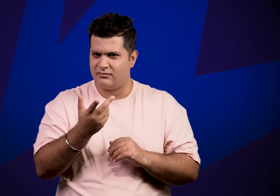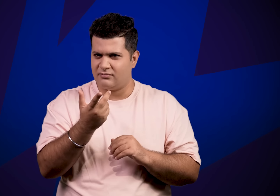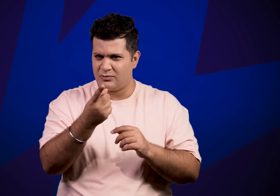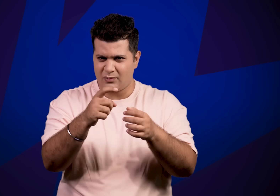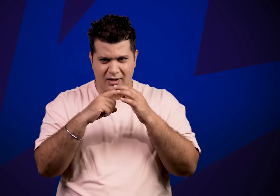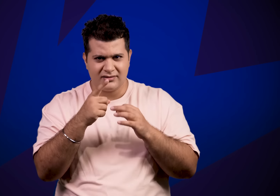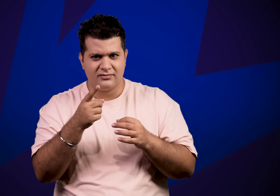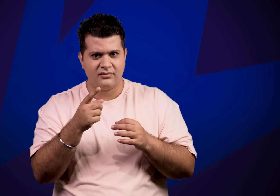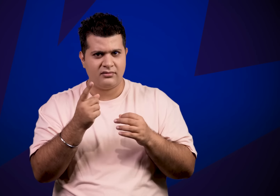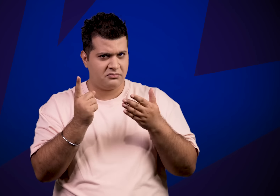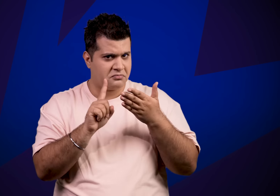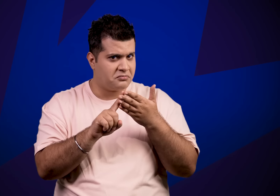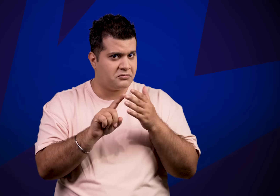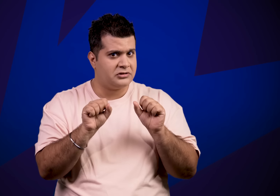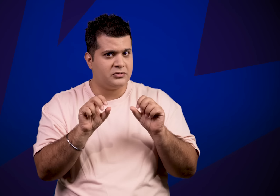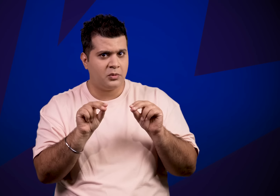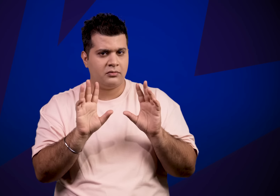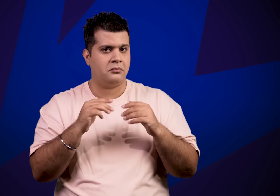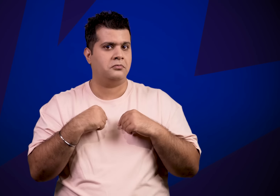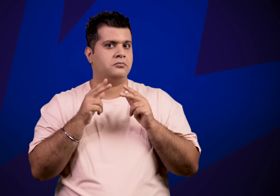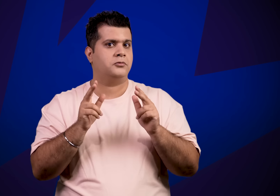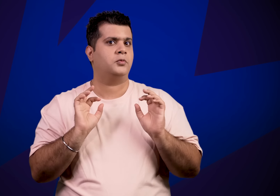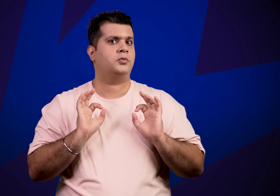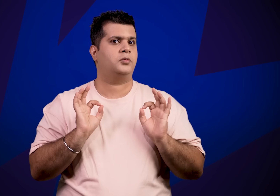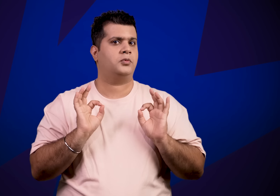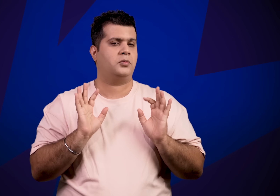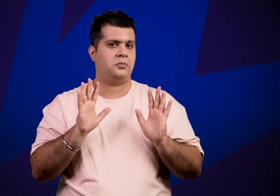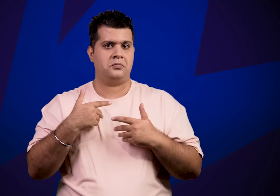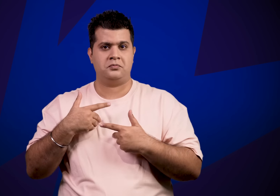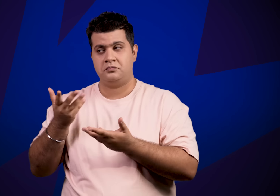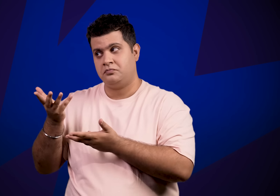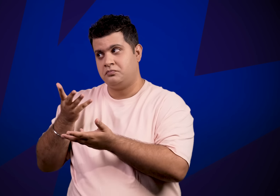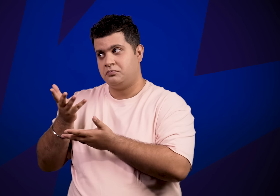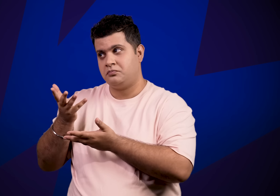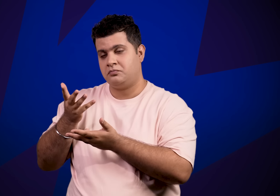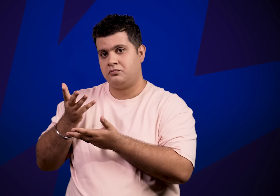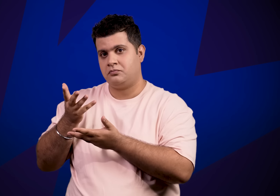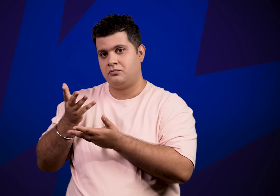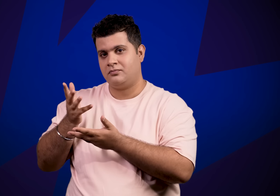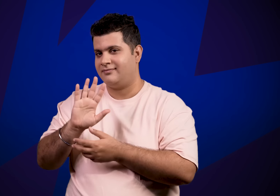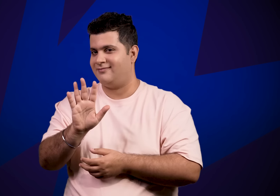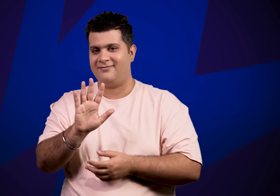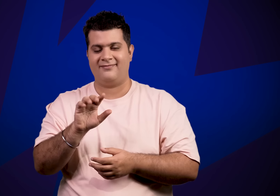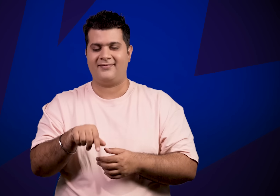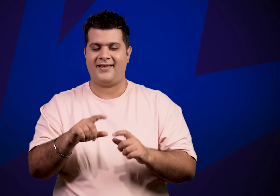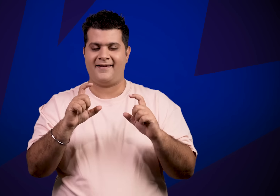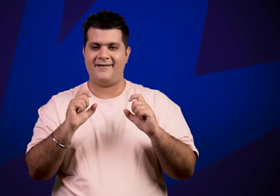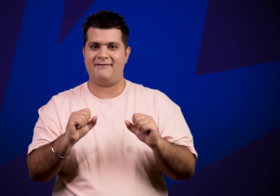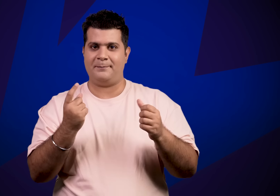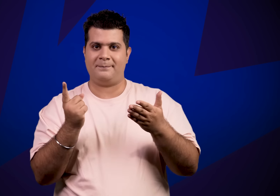Oh! You are asking whether there is ISL interpretation? I can't tell you. I need to discuss it. Nah! It is